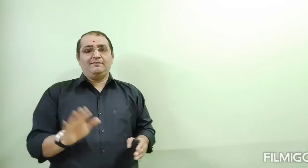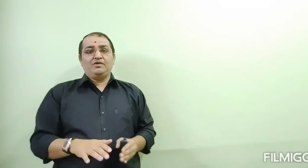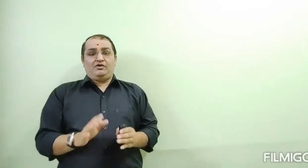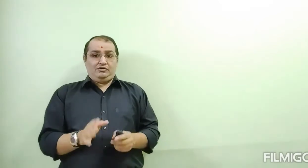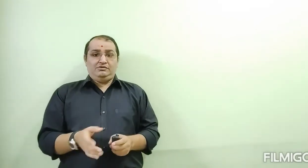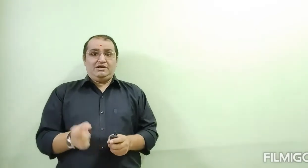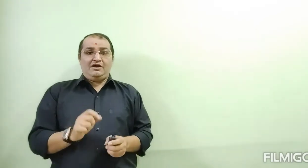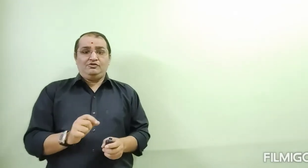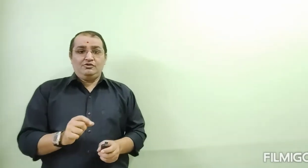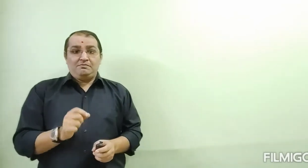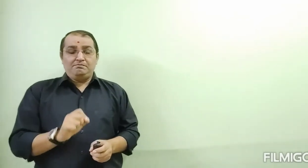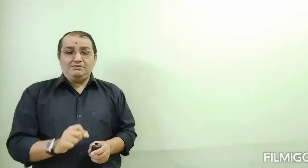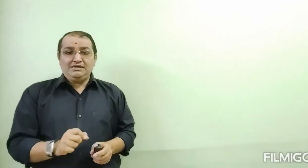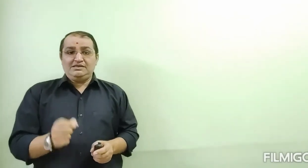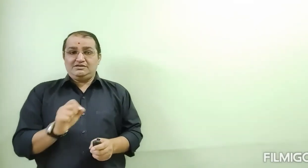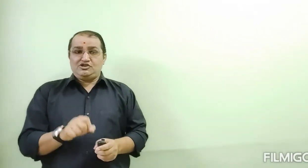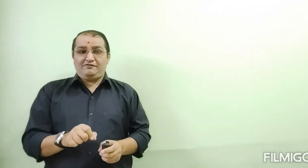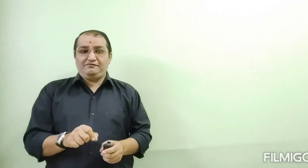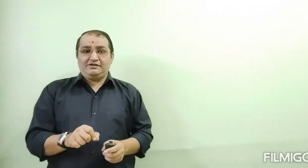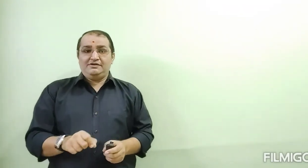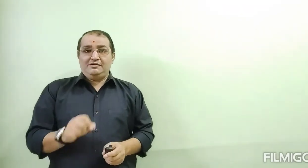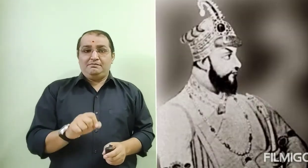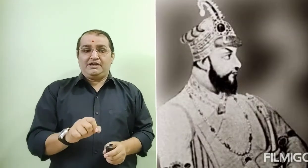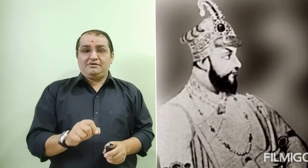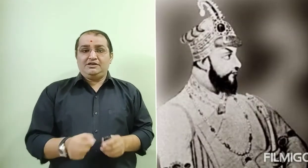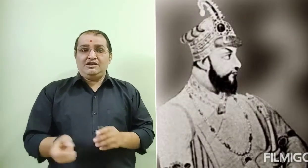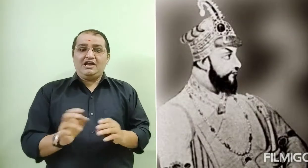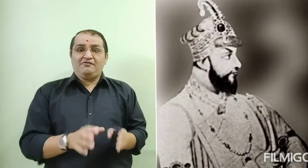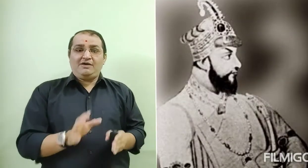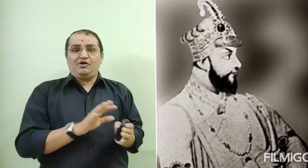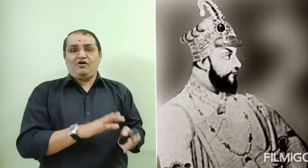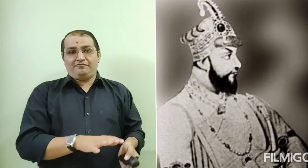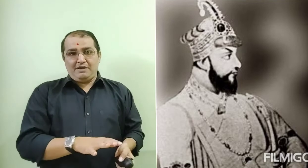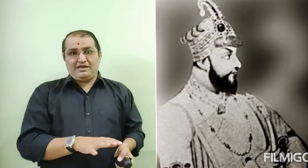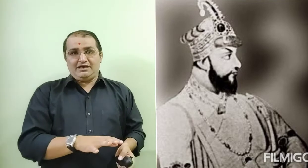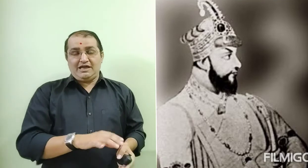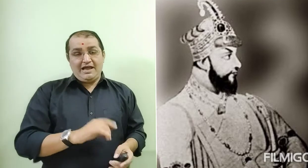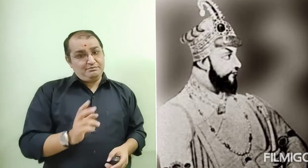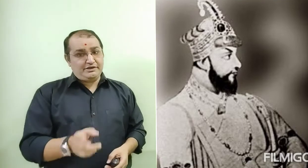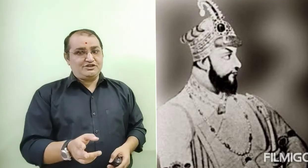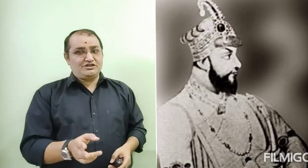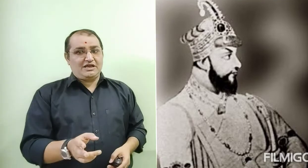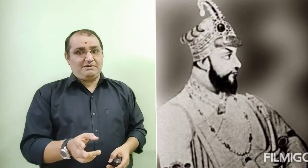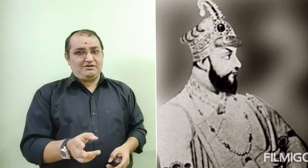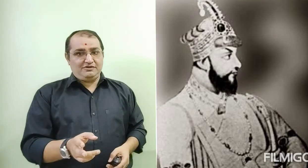Now, Meir Jafar became a Nabaab of Bengal. And Britishers' benefit. What?